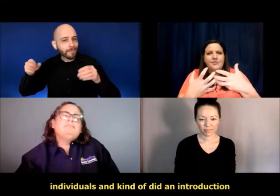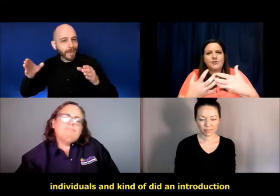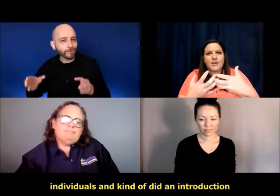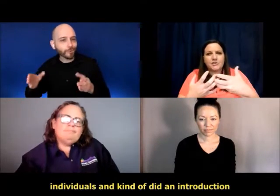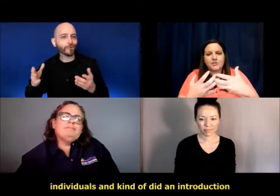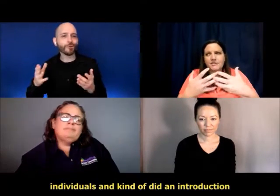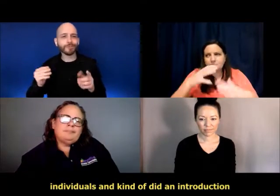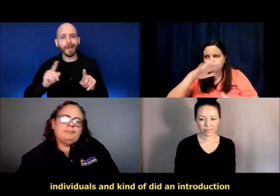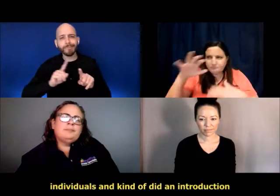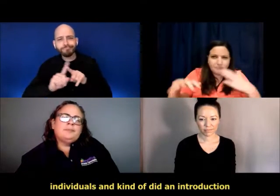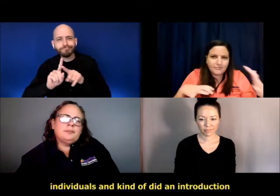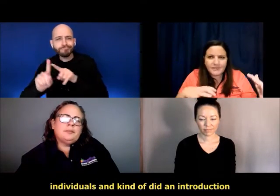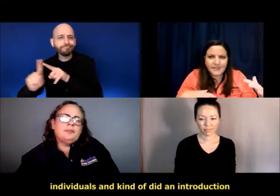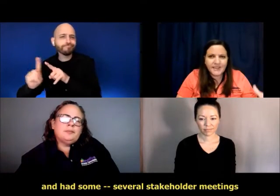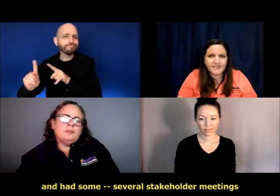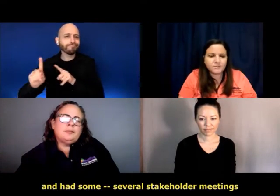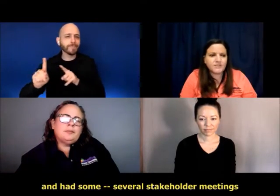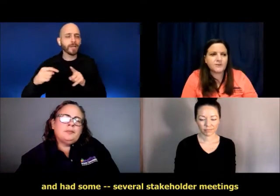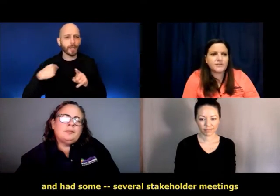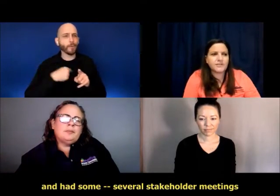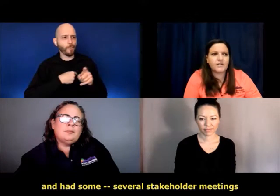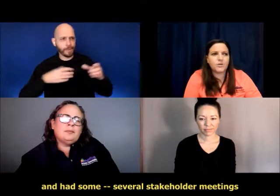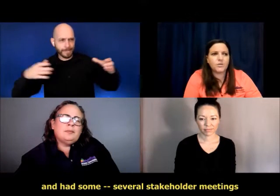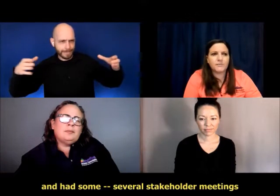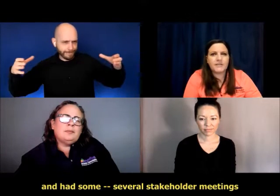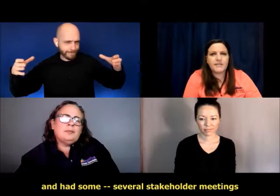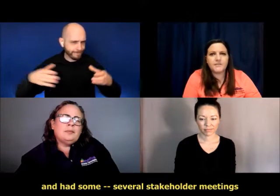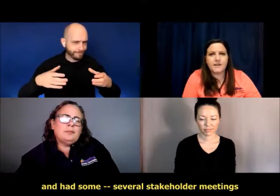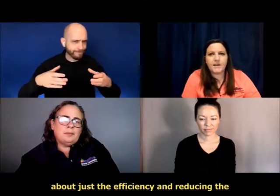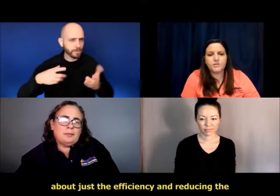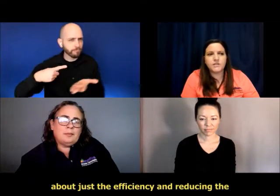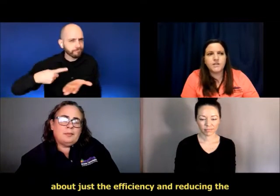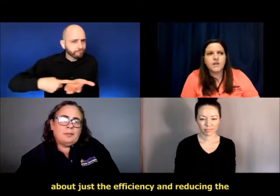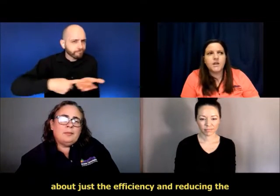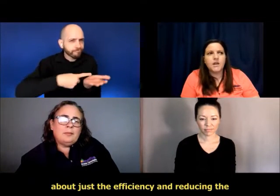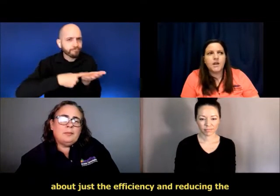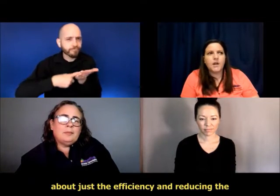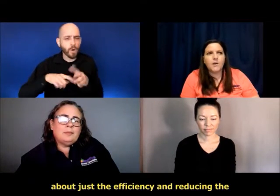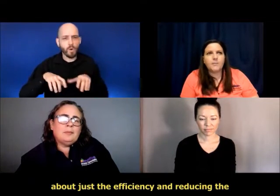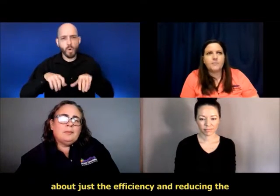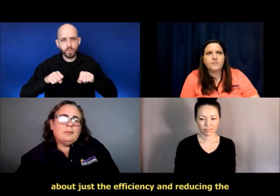of did an introduction. And had some several stakeholder meetings about,